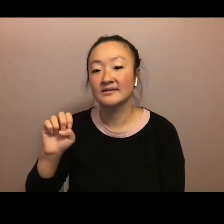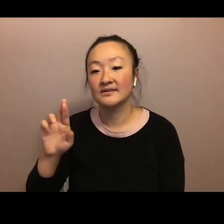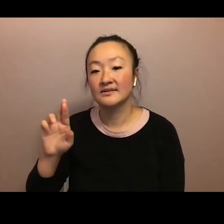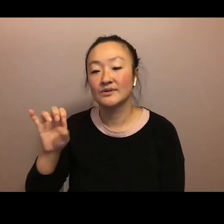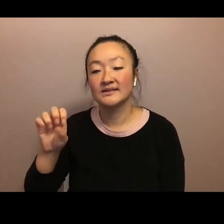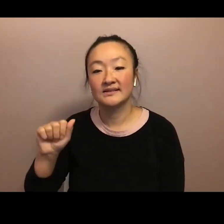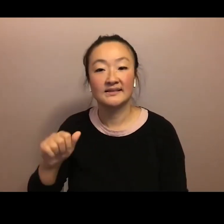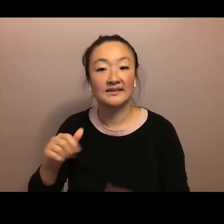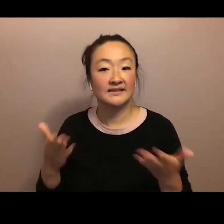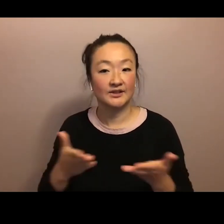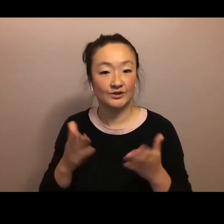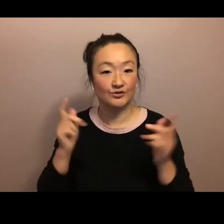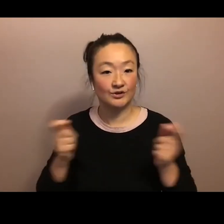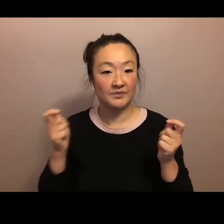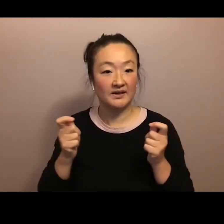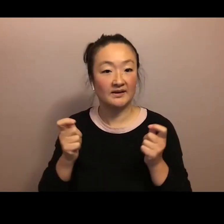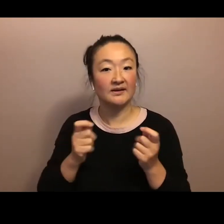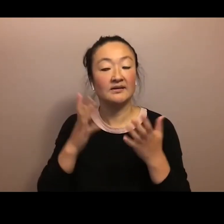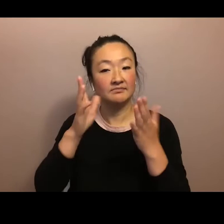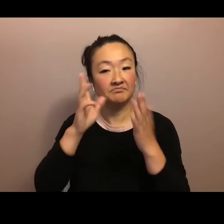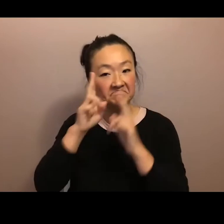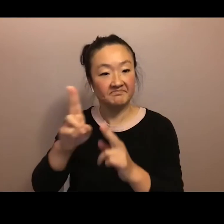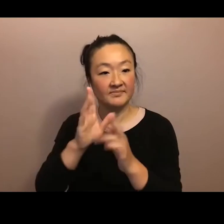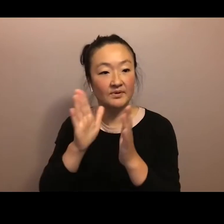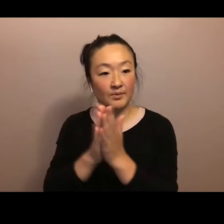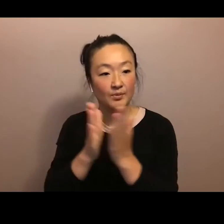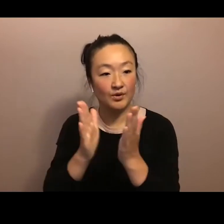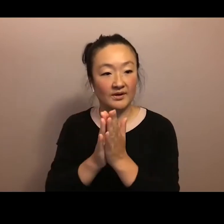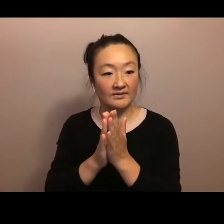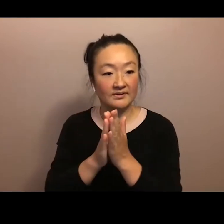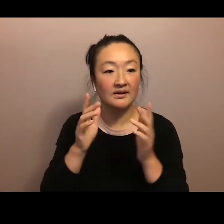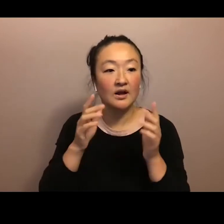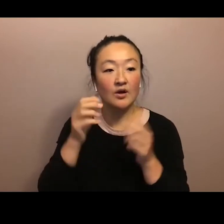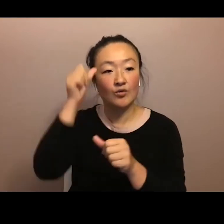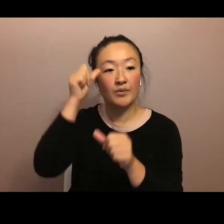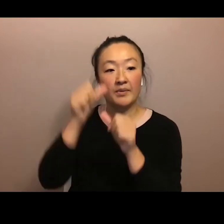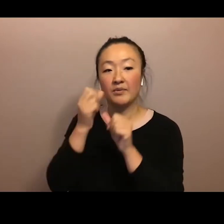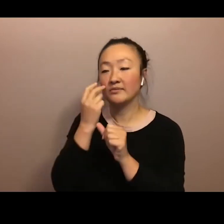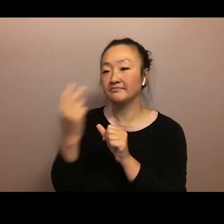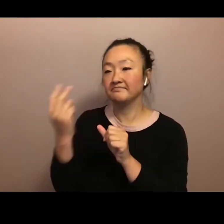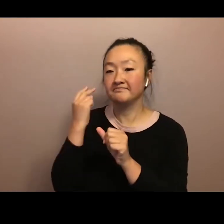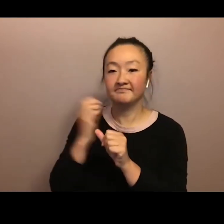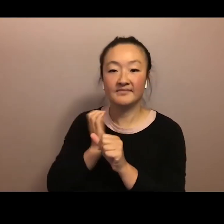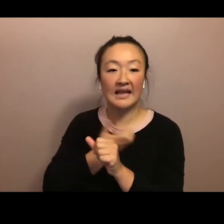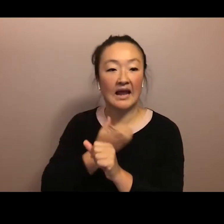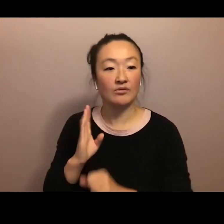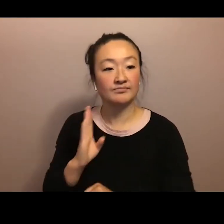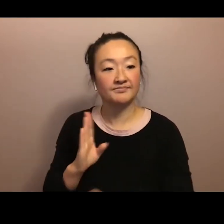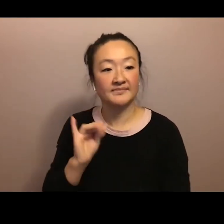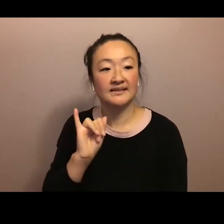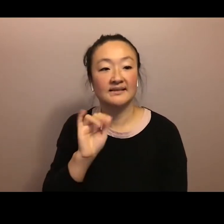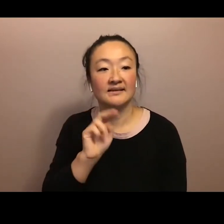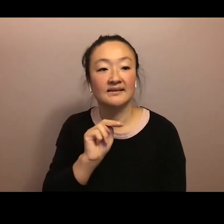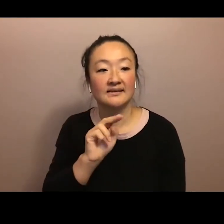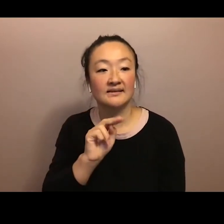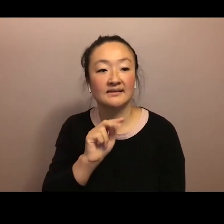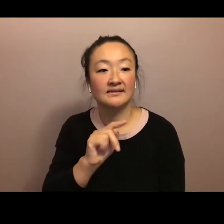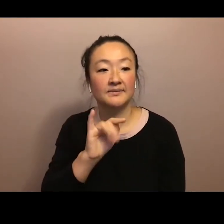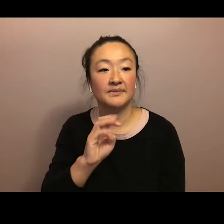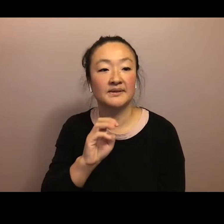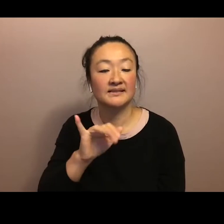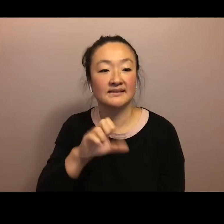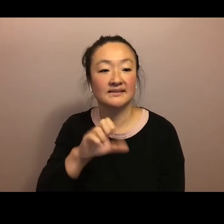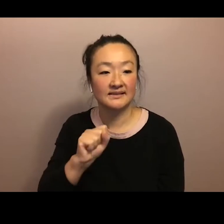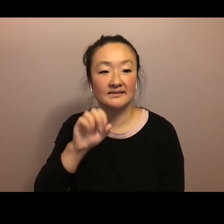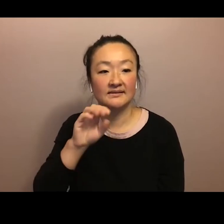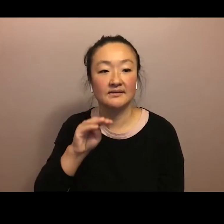book, Remembering Our Intimacies, Mo'olelo, Aloha Aina, and Eya. My name is Lily Philpott.